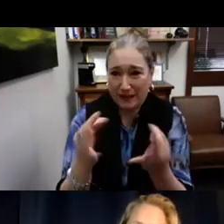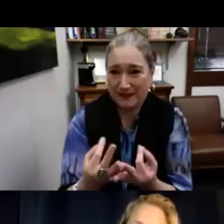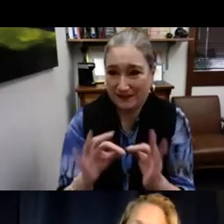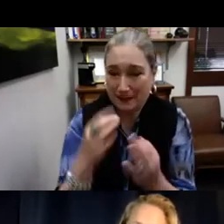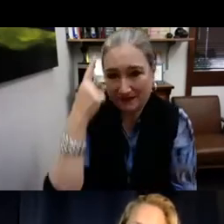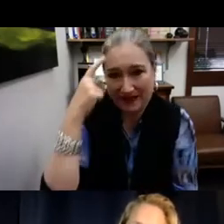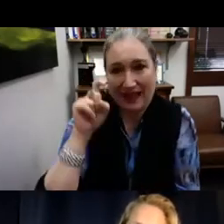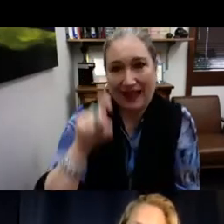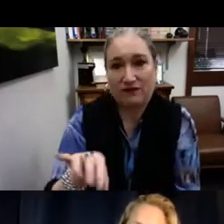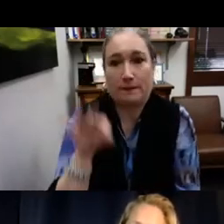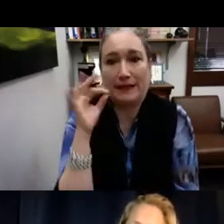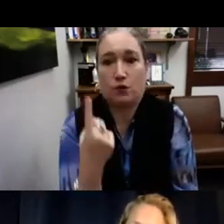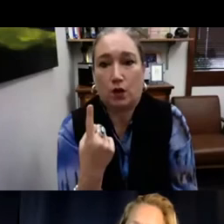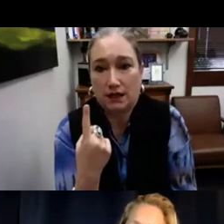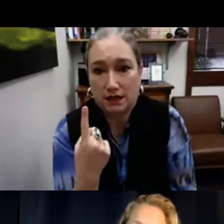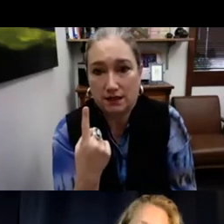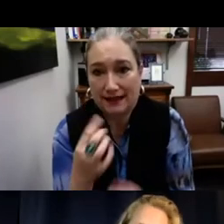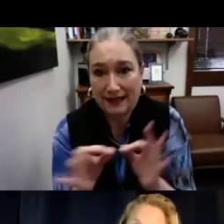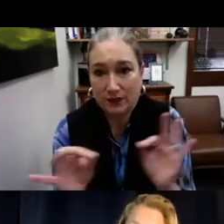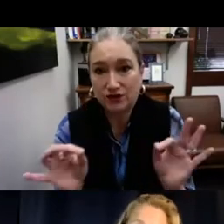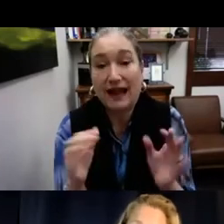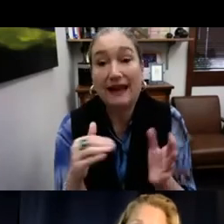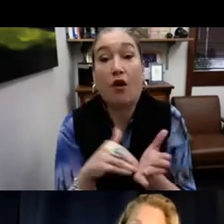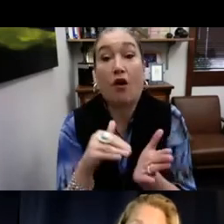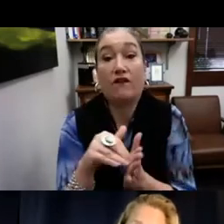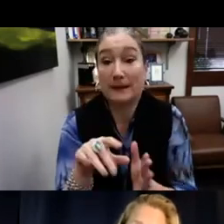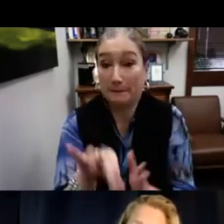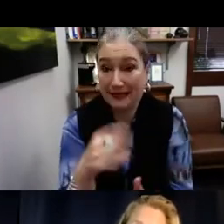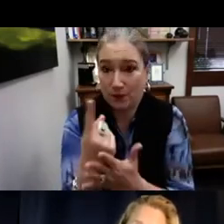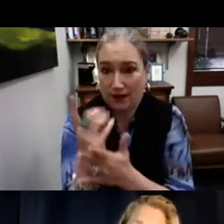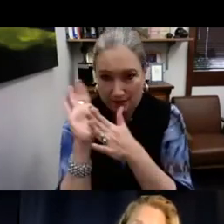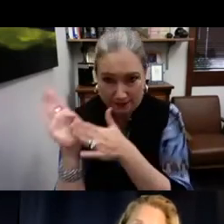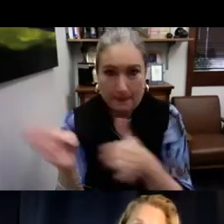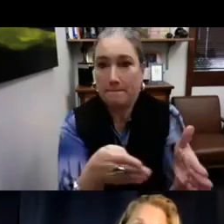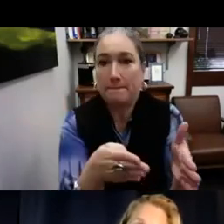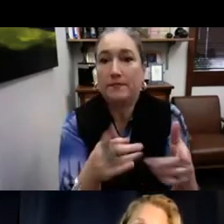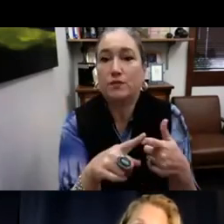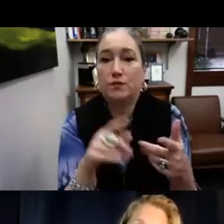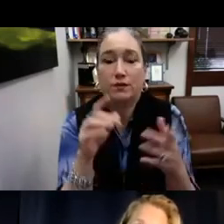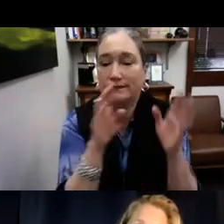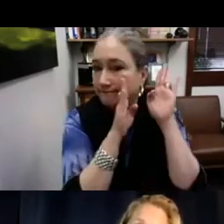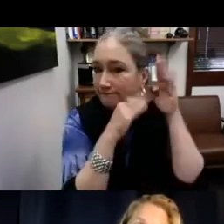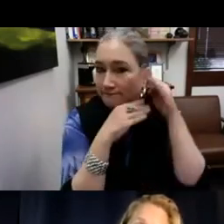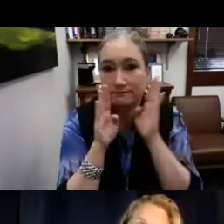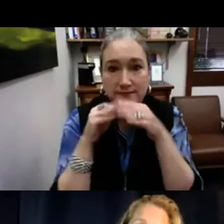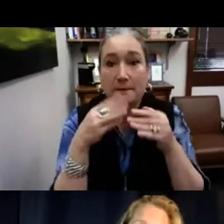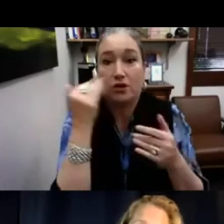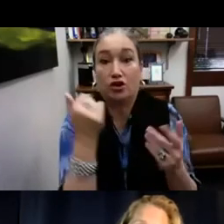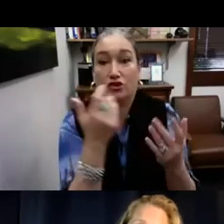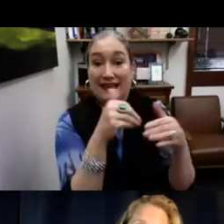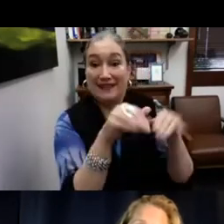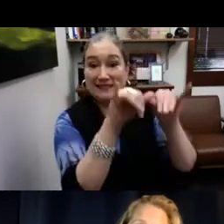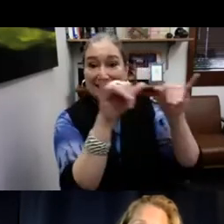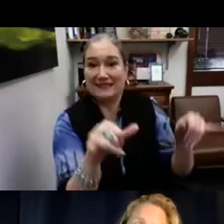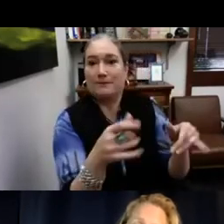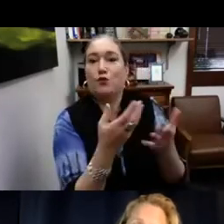So it's a binary language approach for families. They think they have to choose just one language. And often when they choose one,